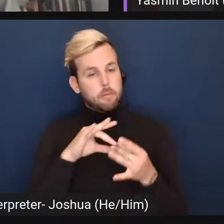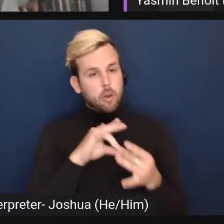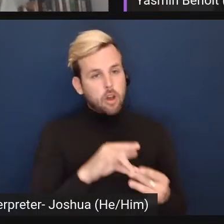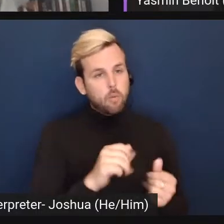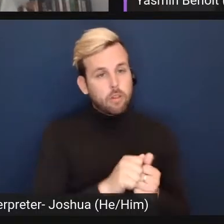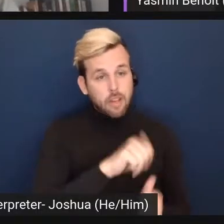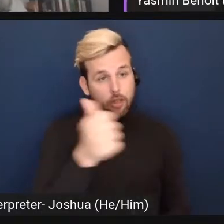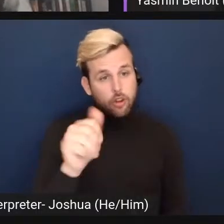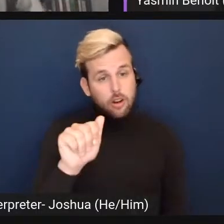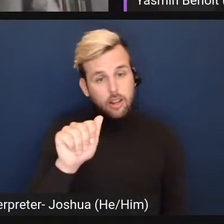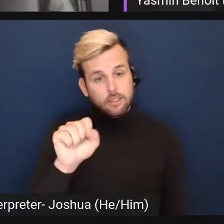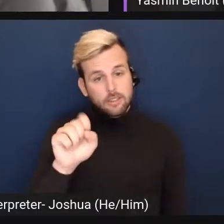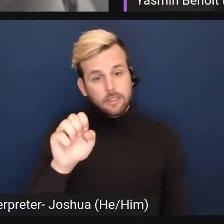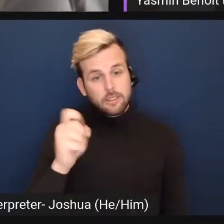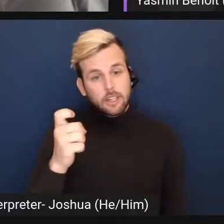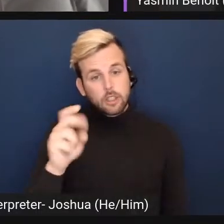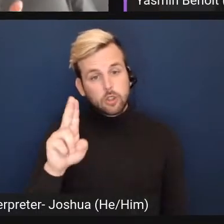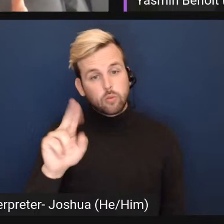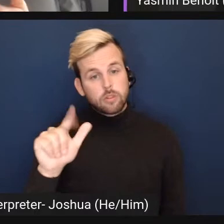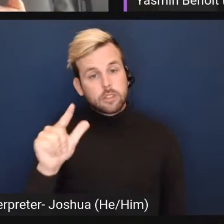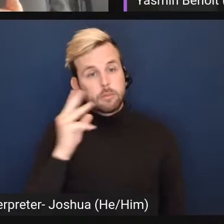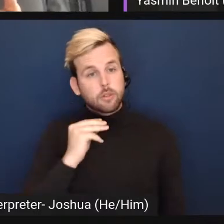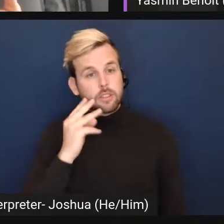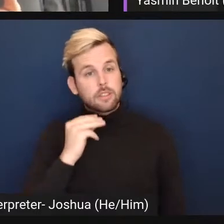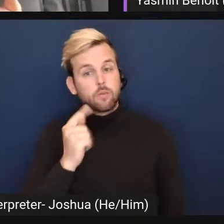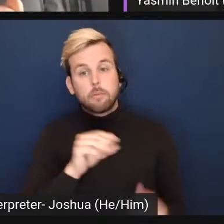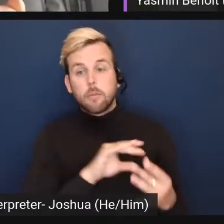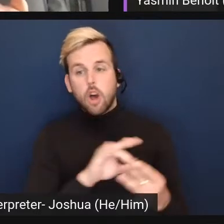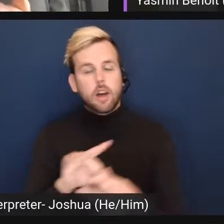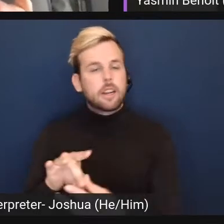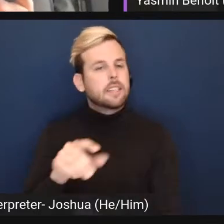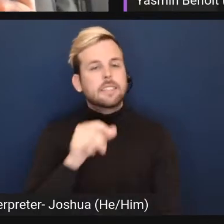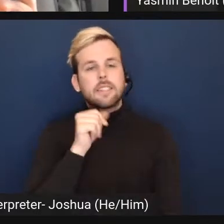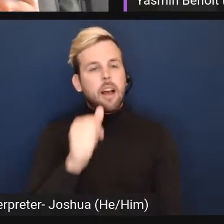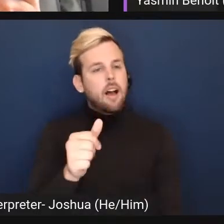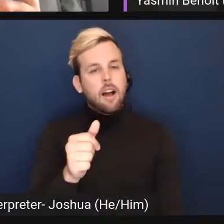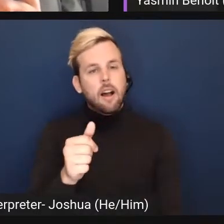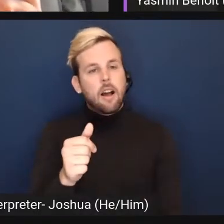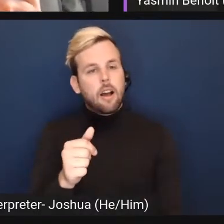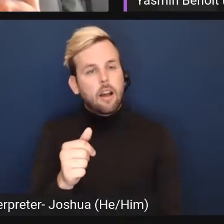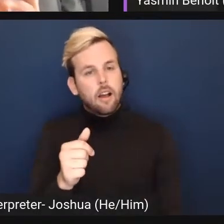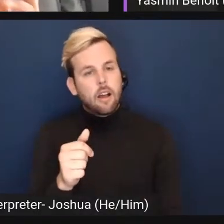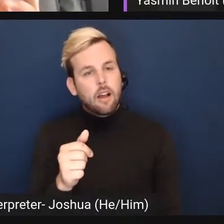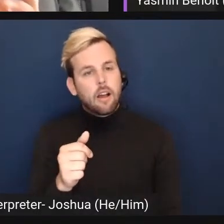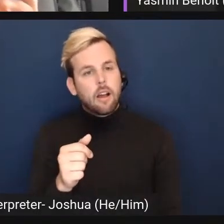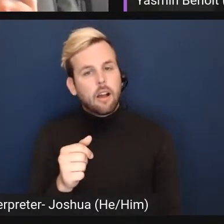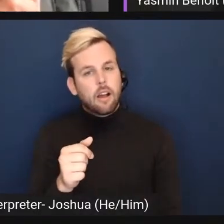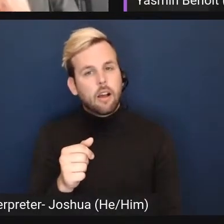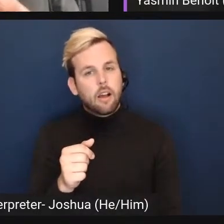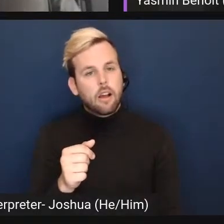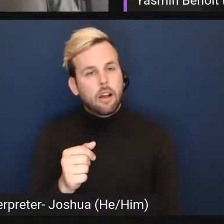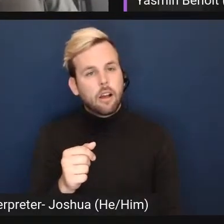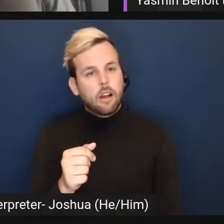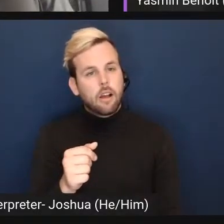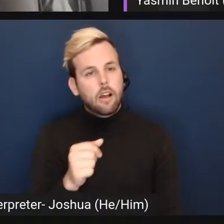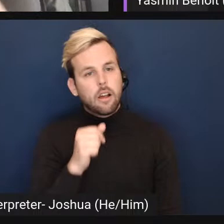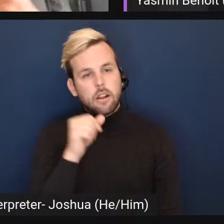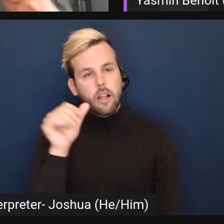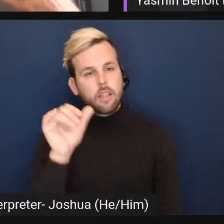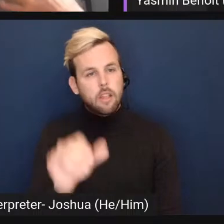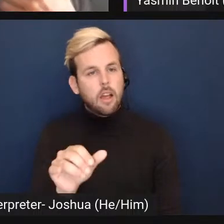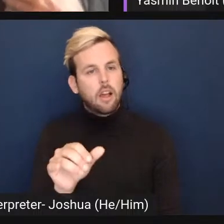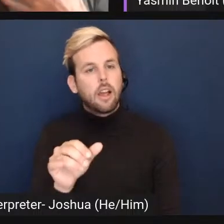asexual people is not the, like, uh, it's not that